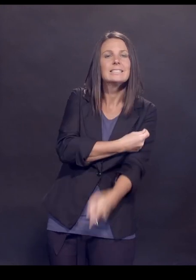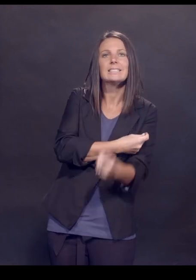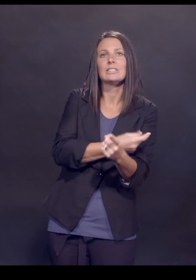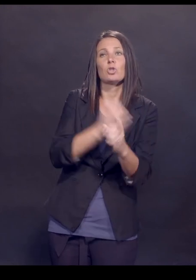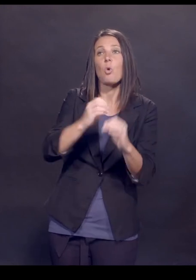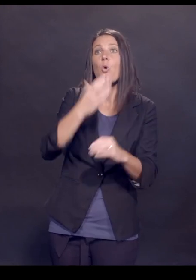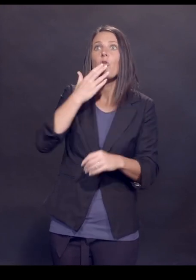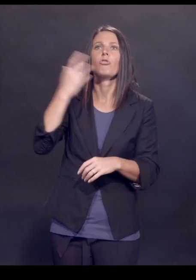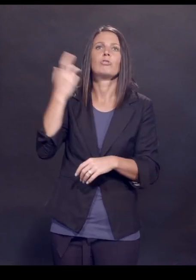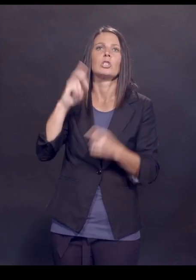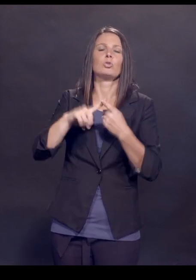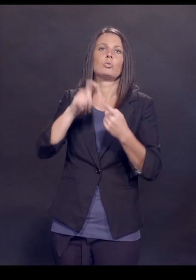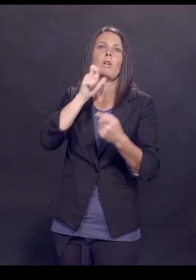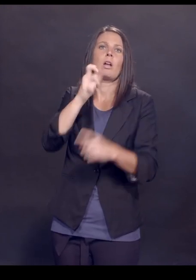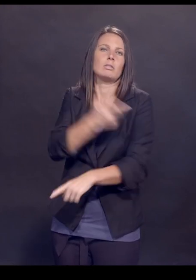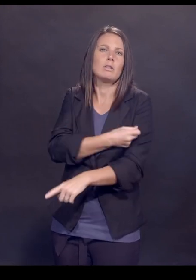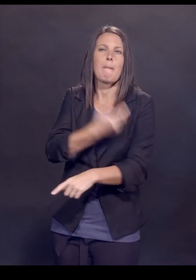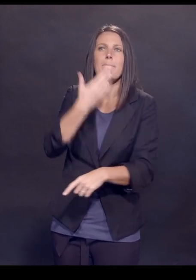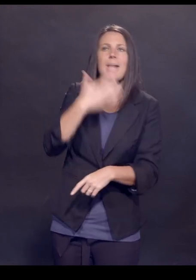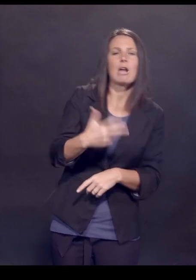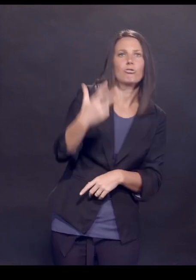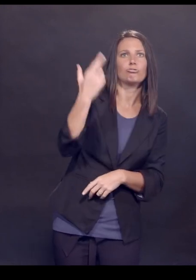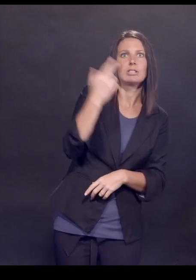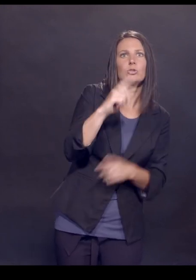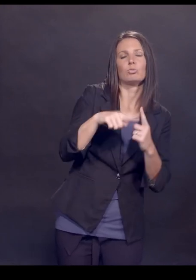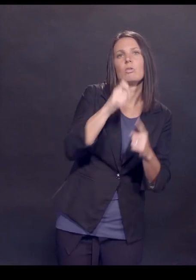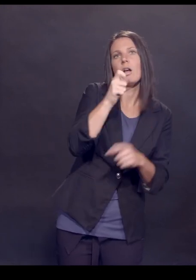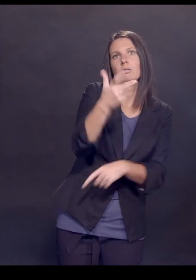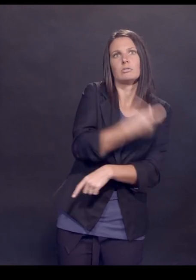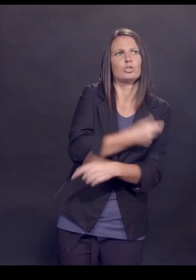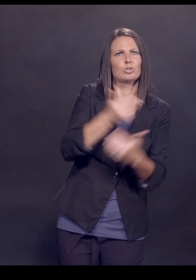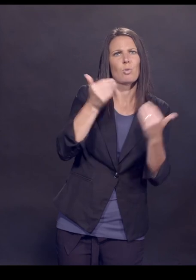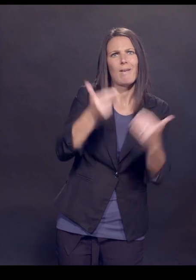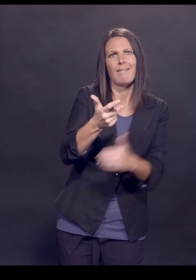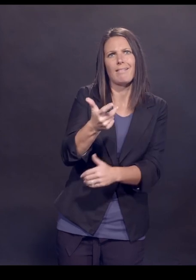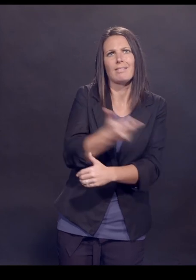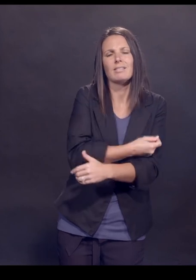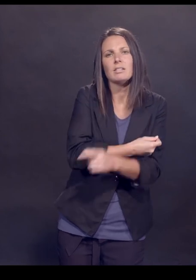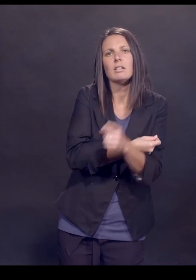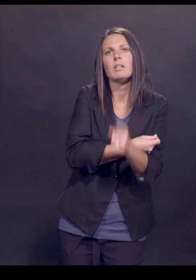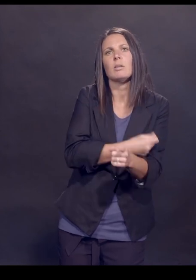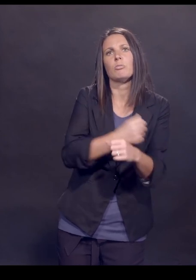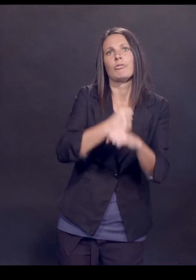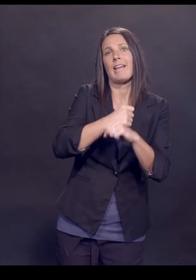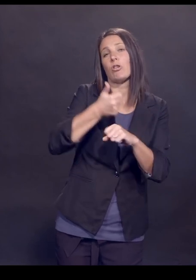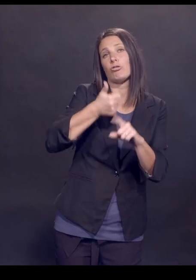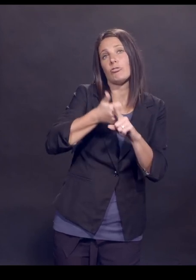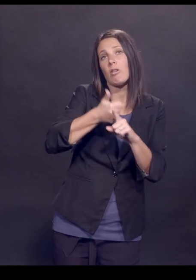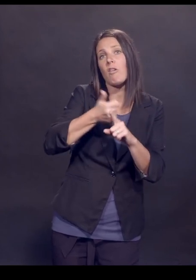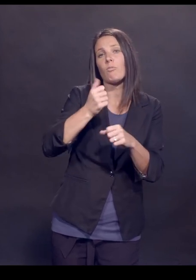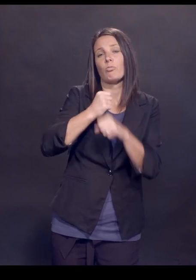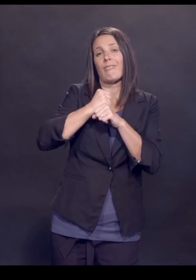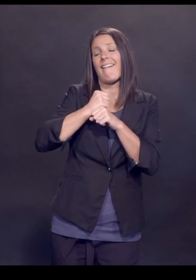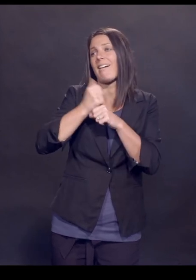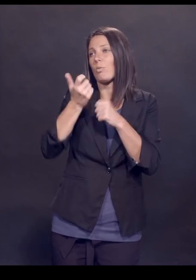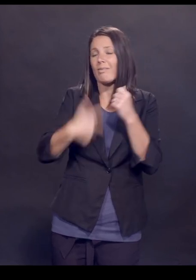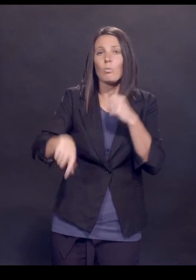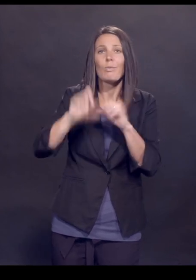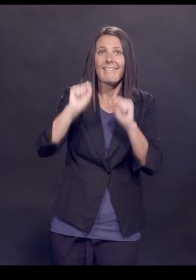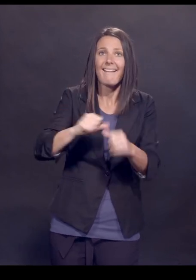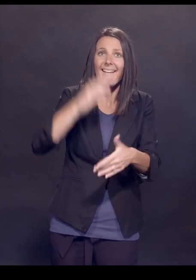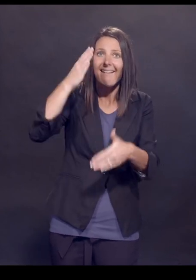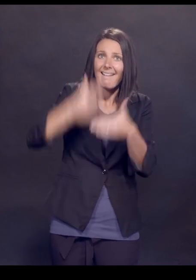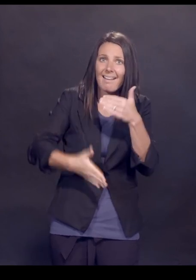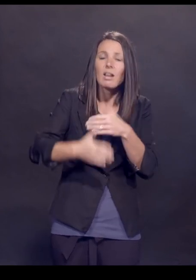not to get a vaccine. Just a lot of bad reasons. So get it. Protect yourself. Protect those with whom you come in contact with. And we can end this,